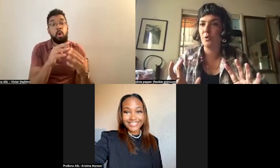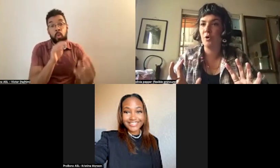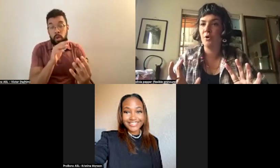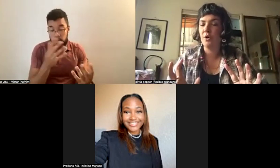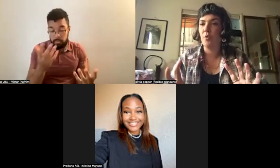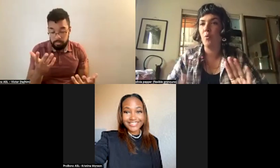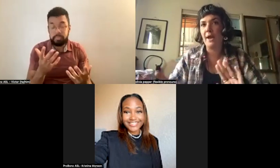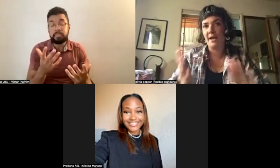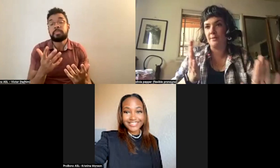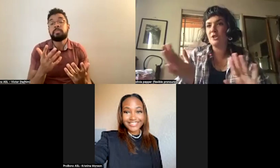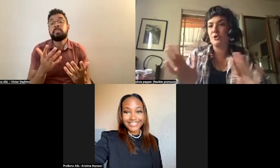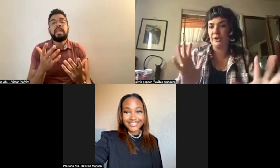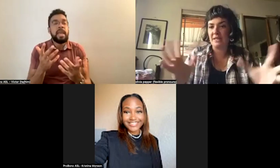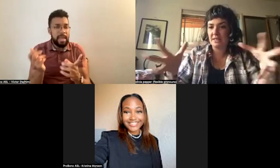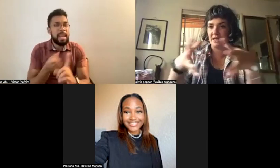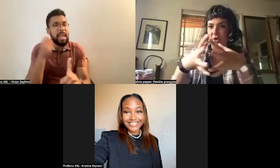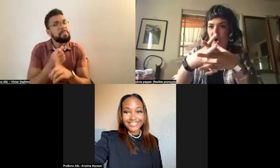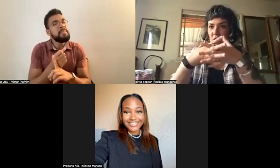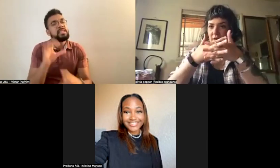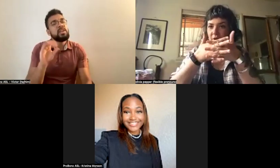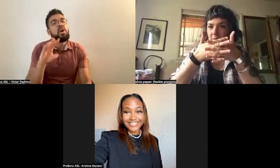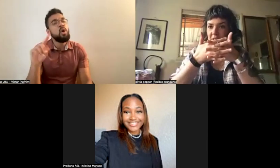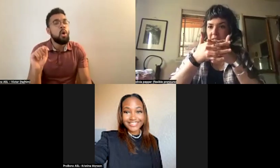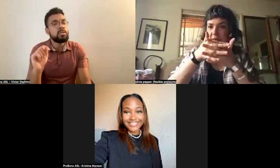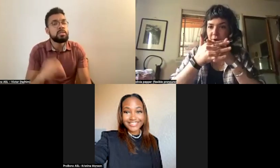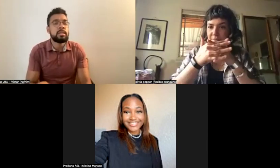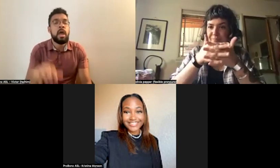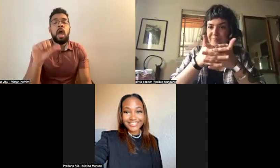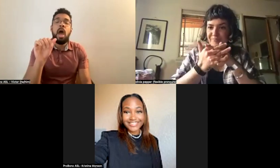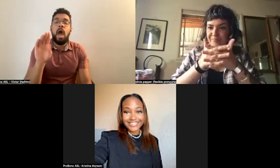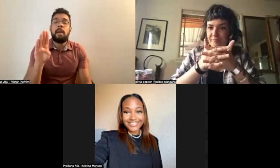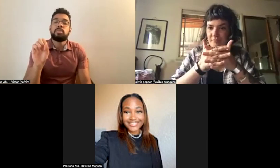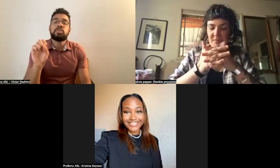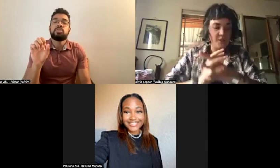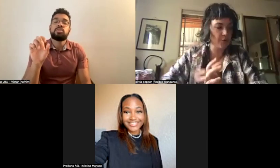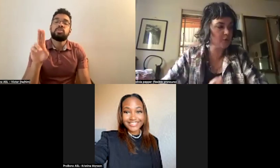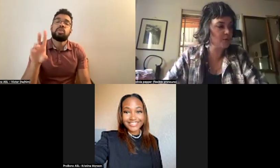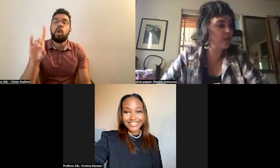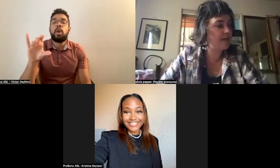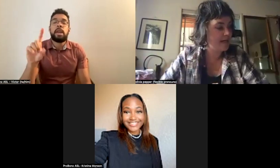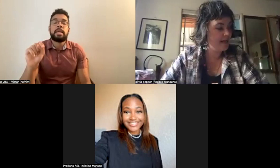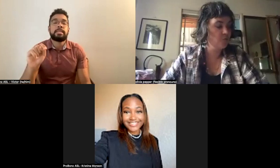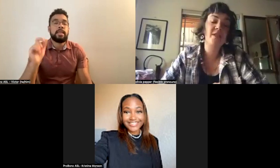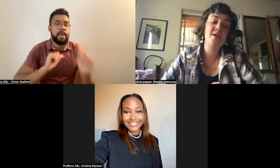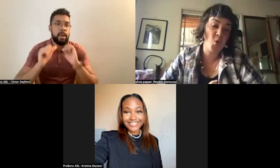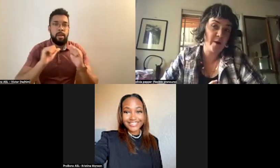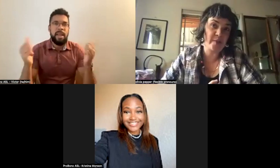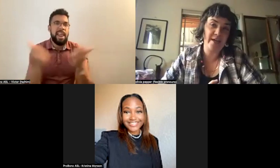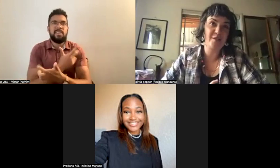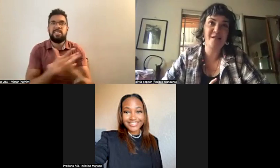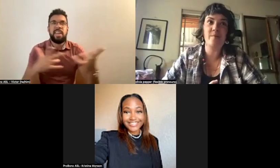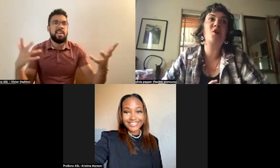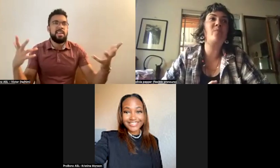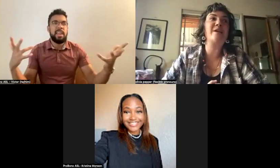ritual, and absurdist theater all kind of comes together. So there are some really, really important